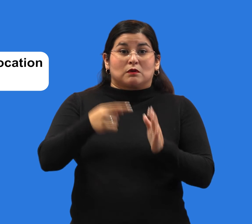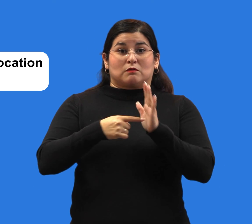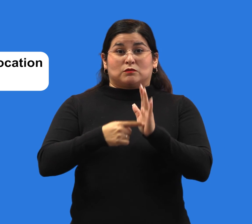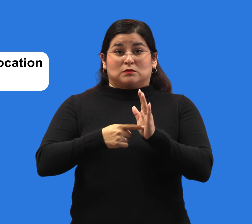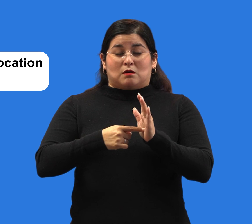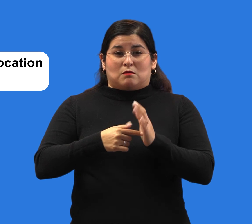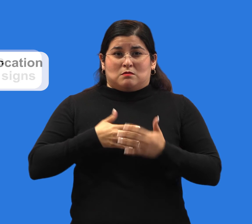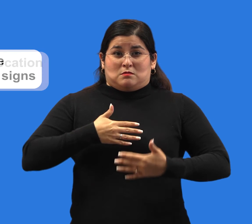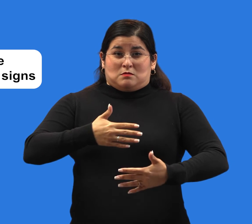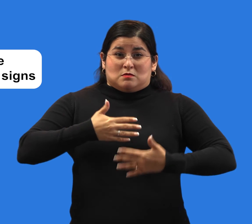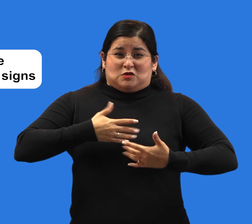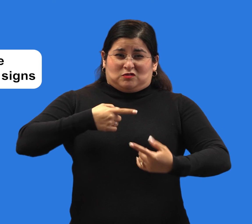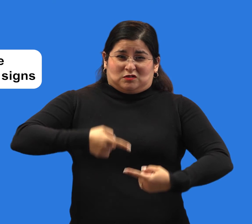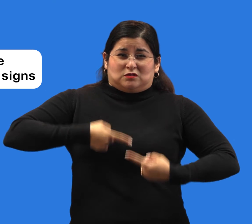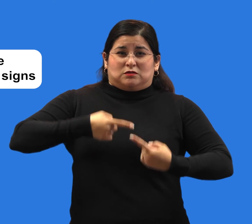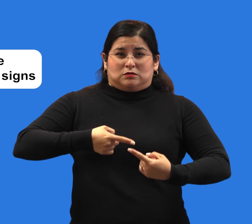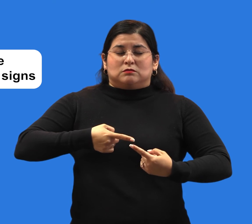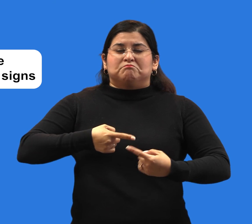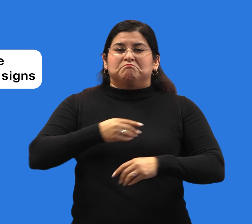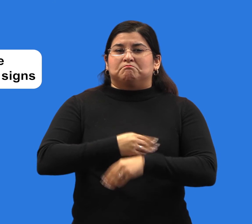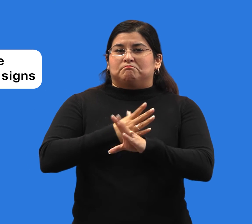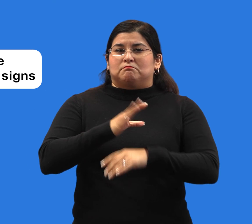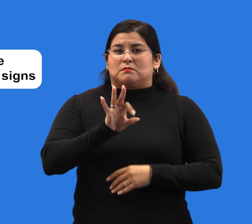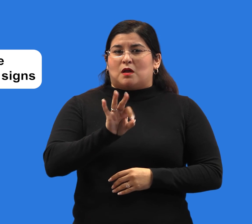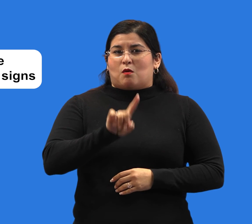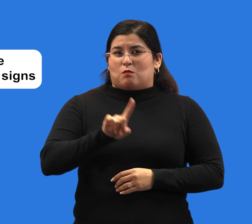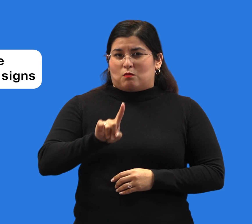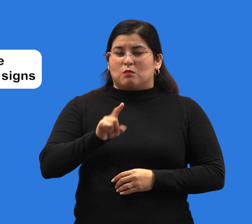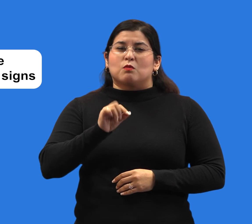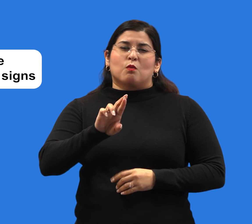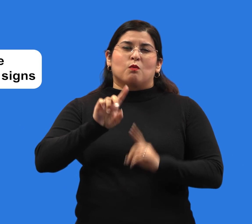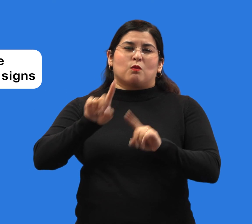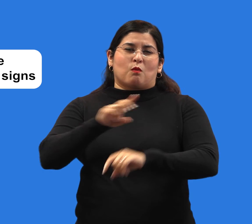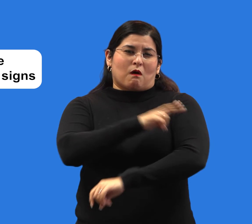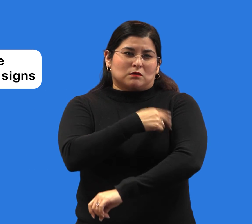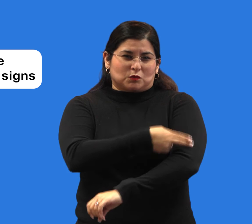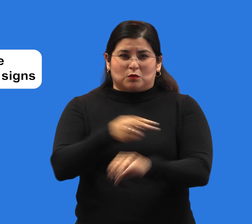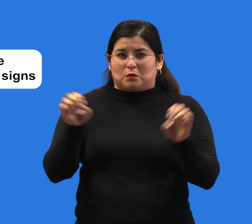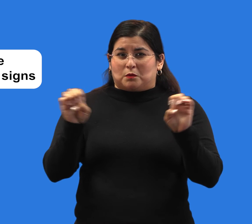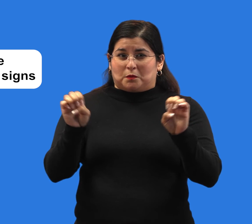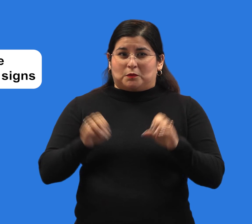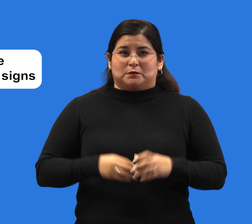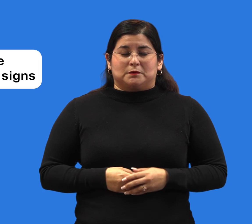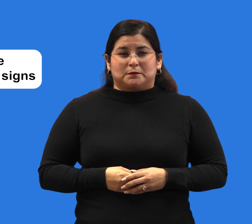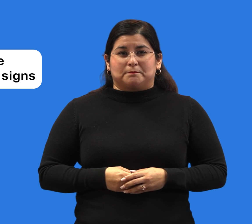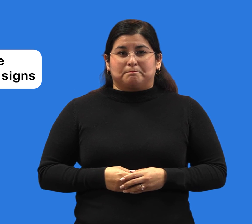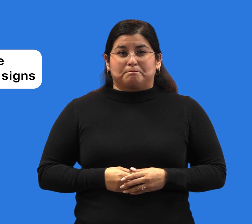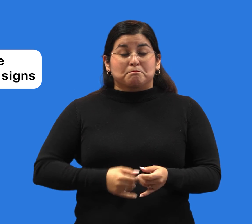notice emergency warning signs, like trouble breathing. Finally, stay at home until